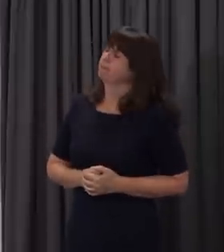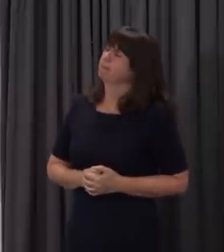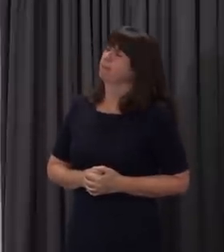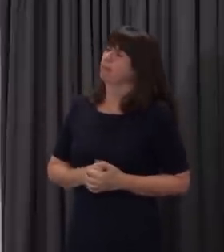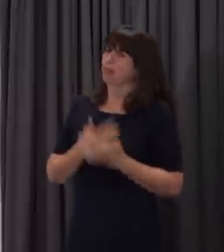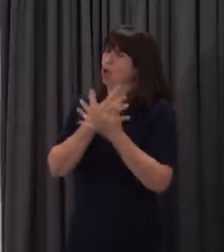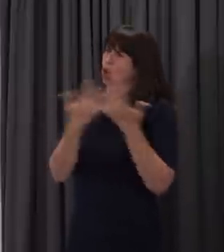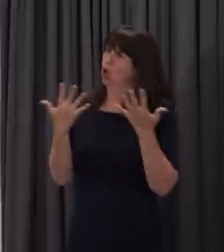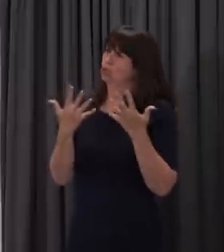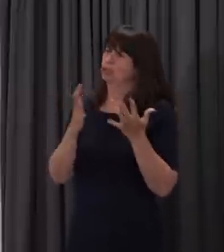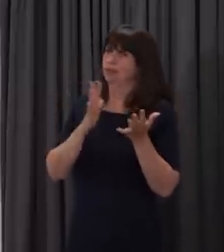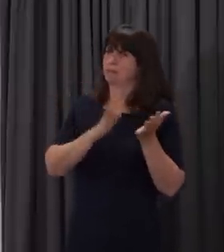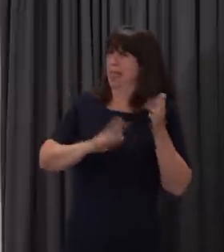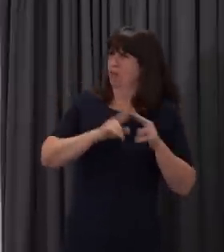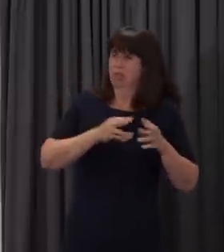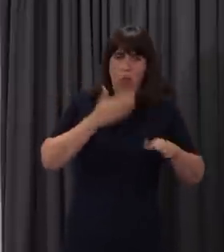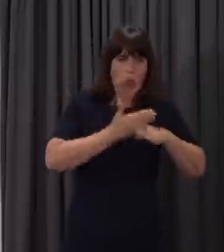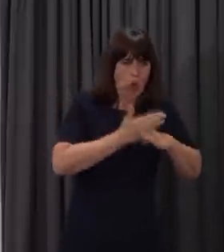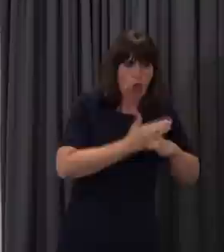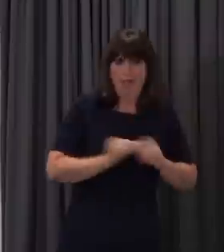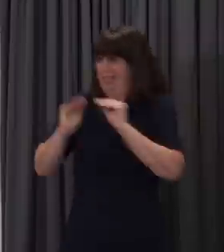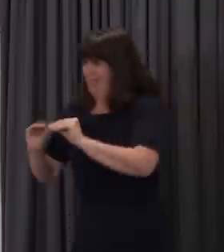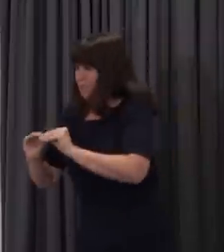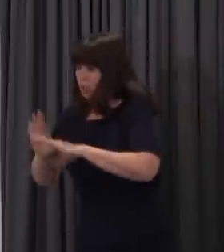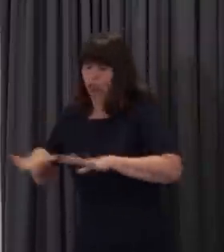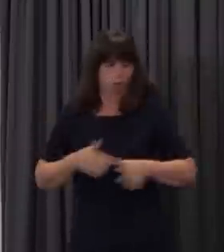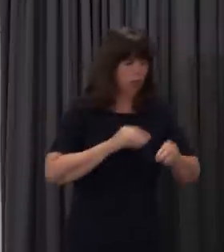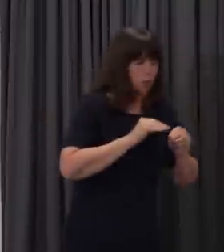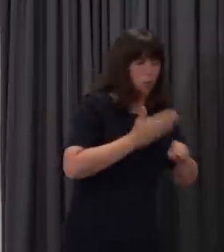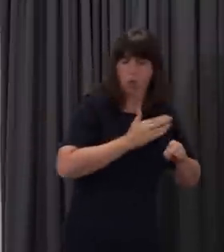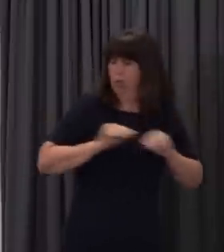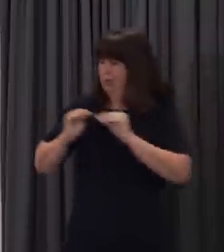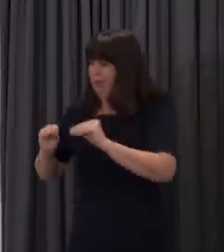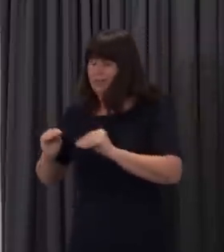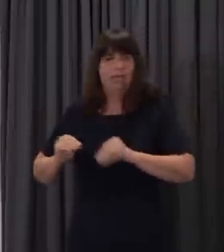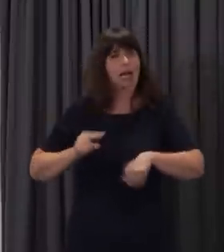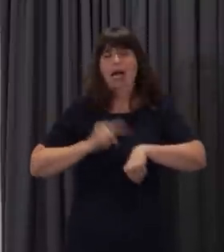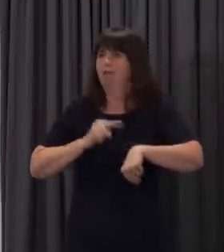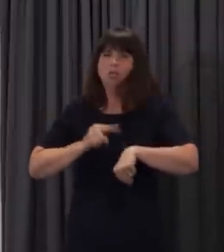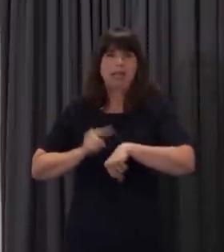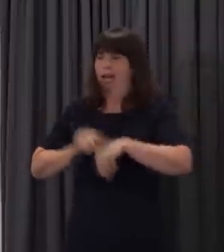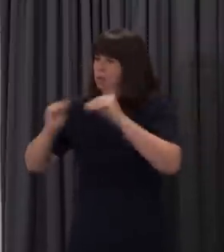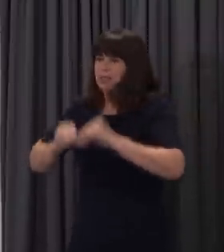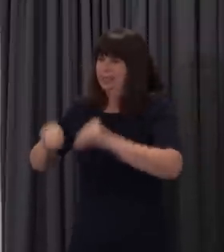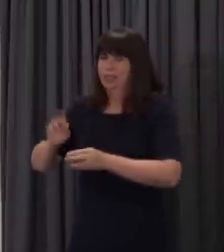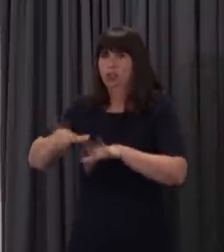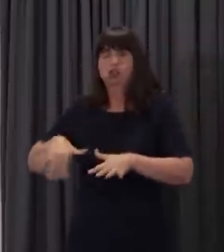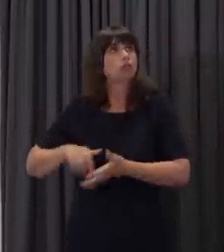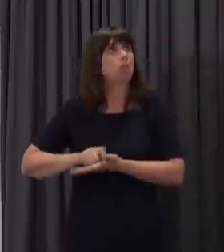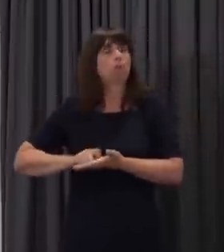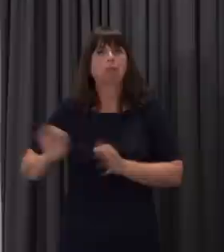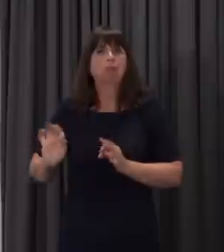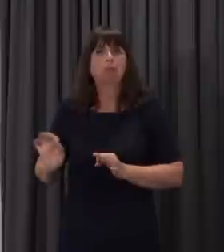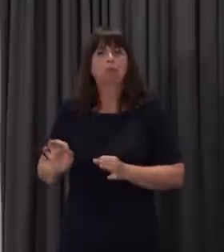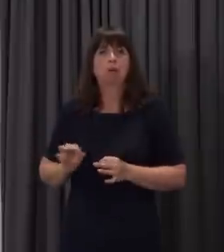of parents are at home trying to juggle working and teaching their children and maybe don't have all the skills and time to do that. Some independent schools have